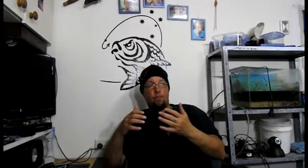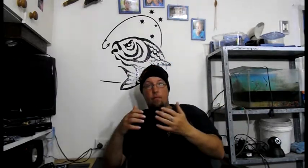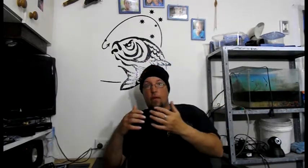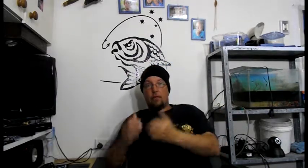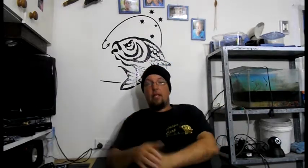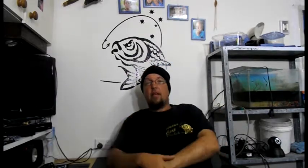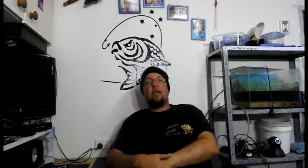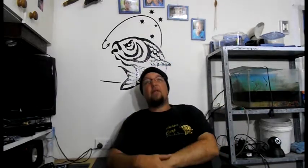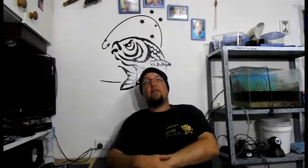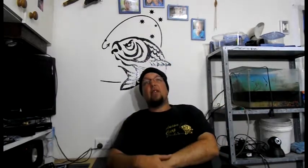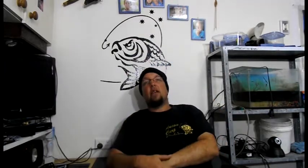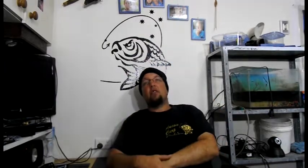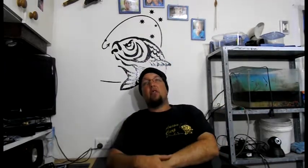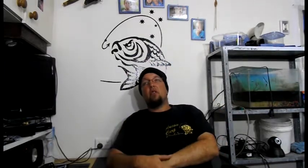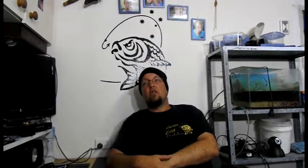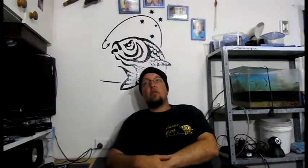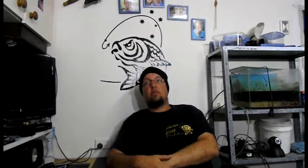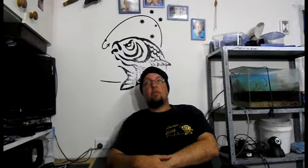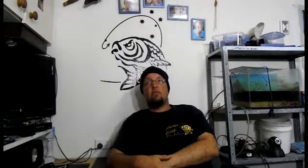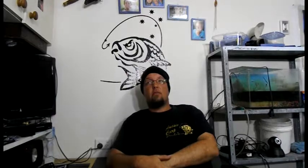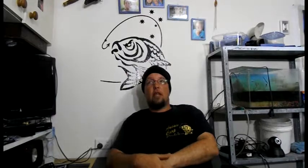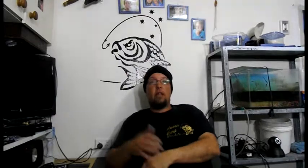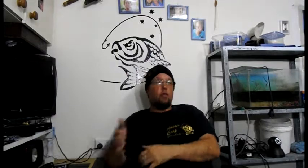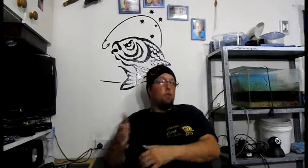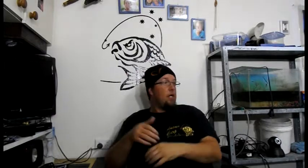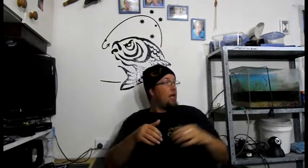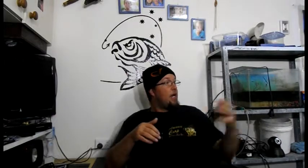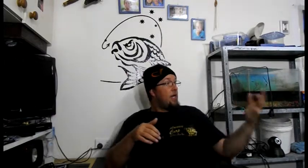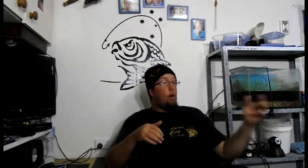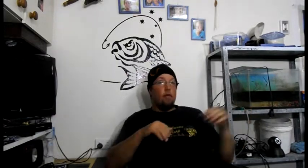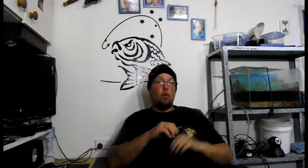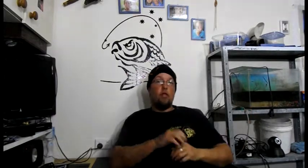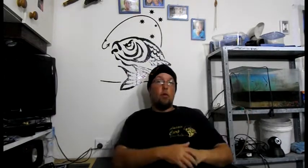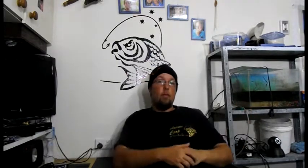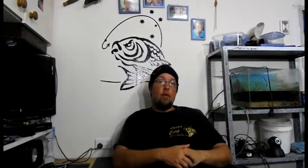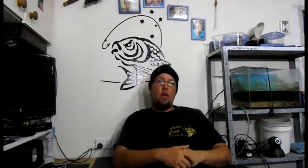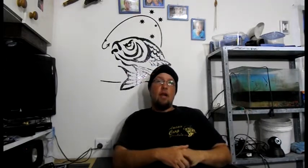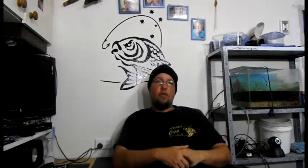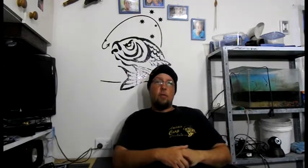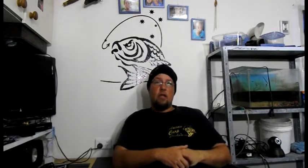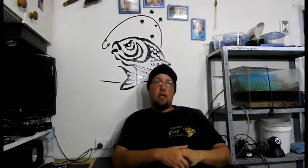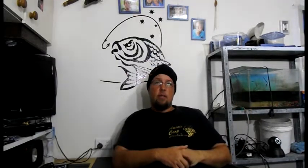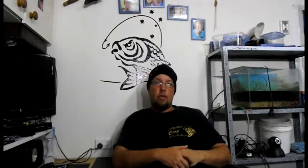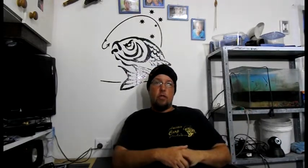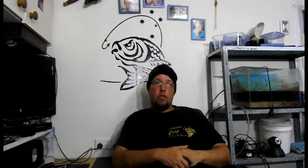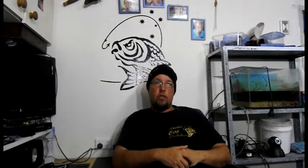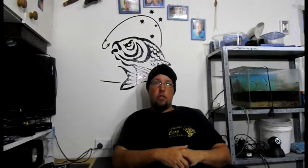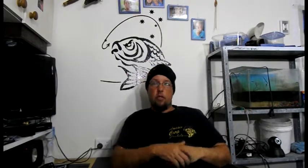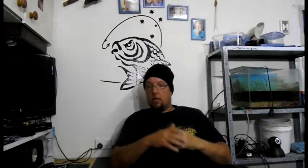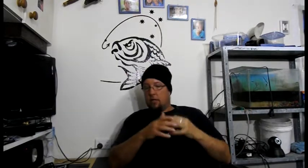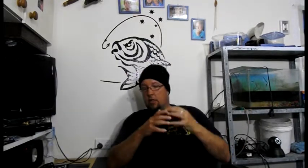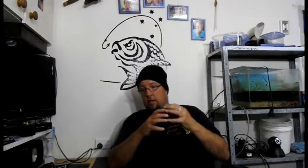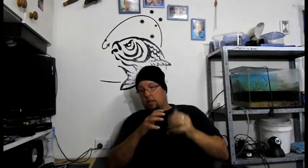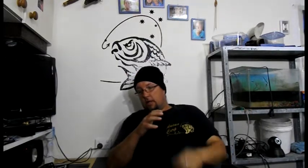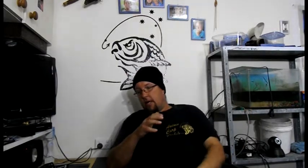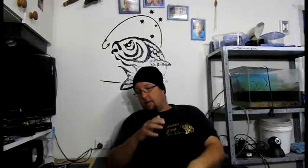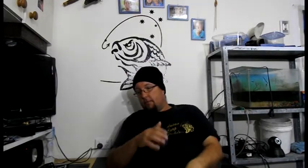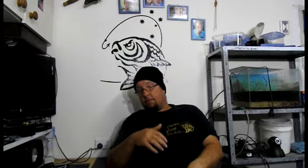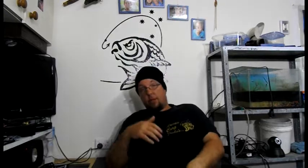But you know, that's fifteen hundred dollars to go do a weekend. Now I've got the equipment. I don't have to spend so much. But I'm